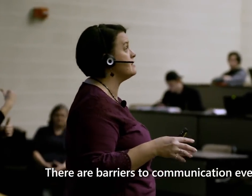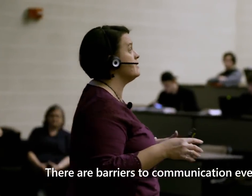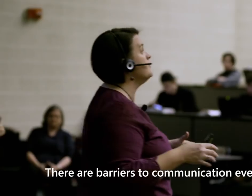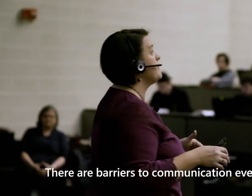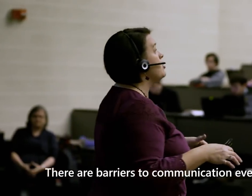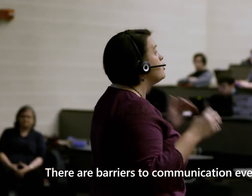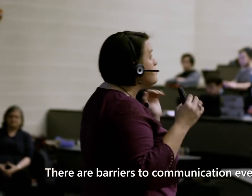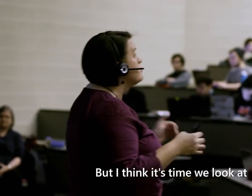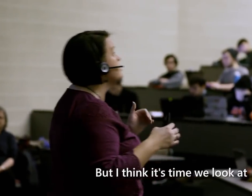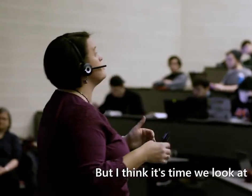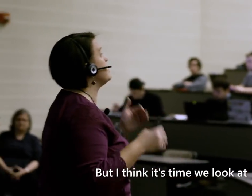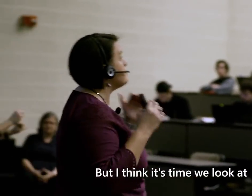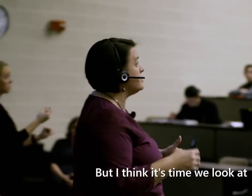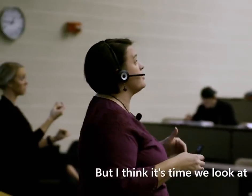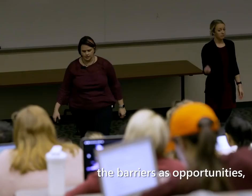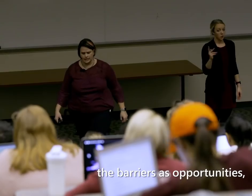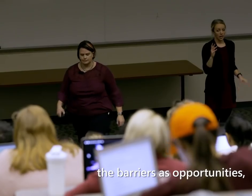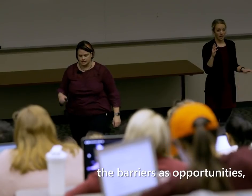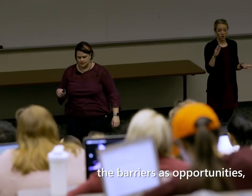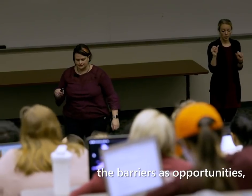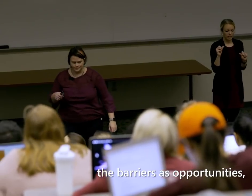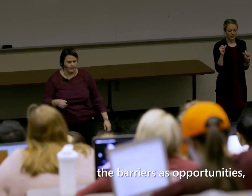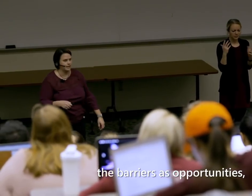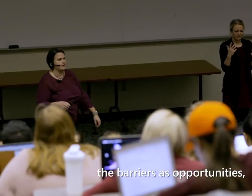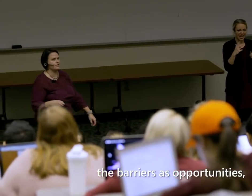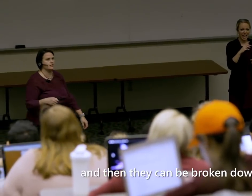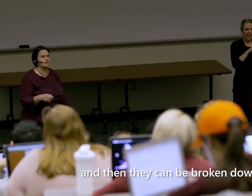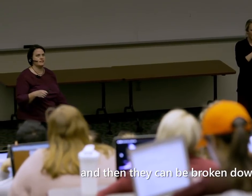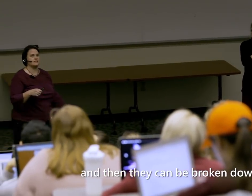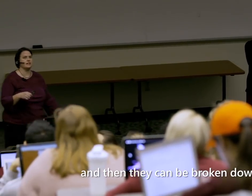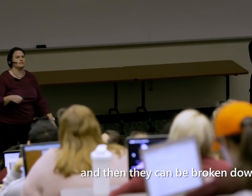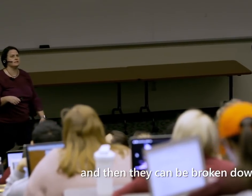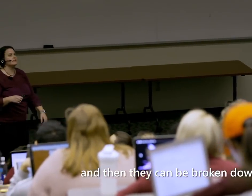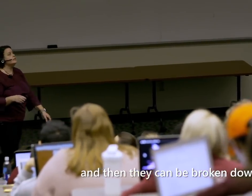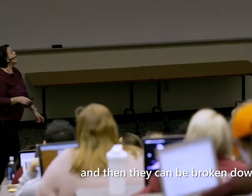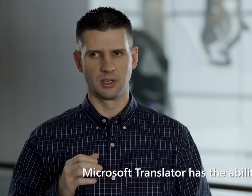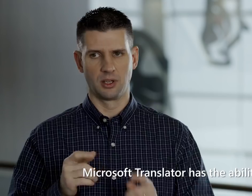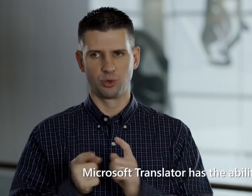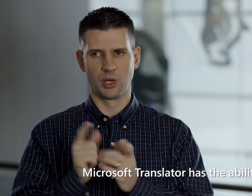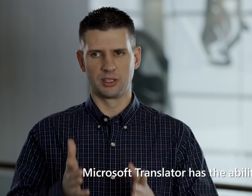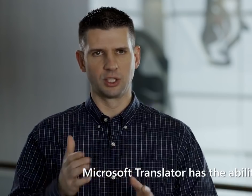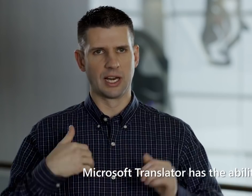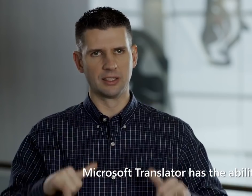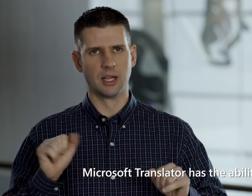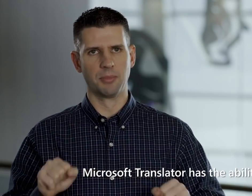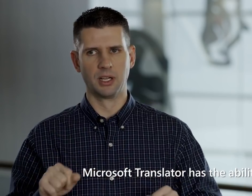everywhere, but I think it's time we look at the barriers as opportunities, and then they can be broken down. Microsoft Translator has the